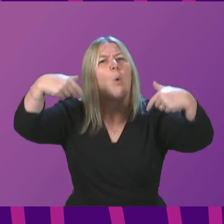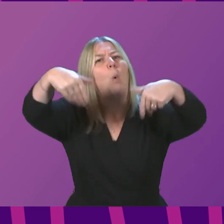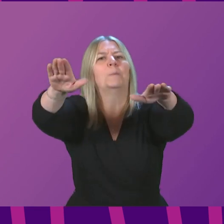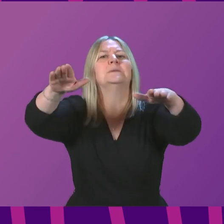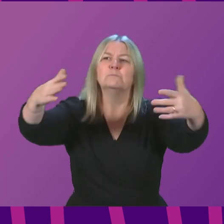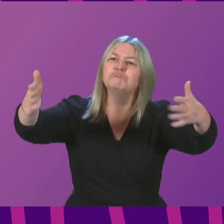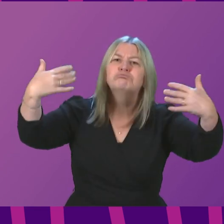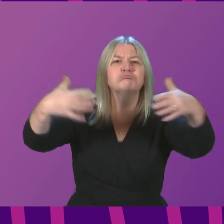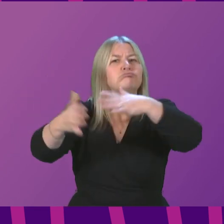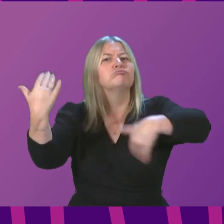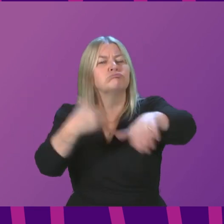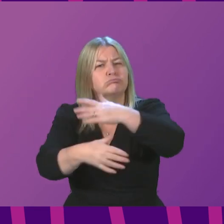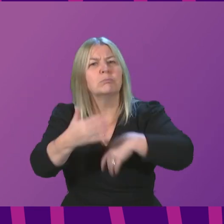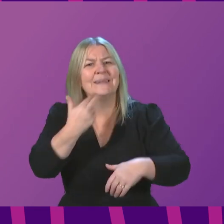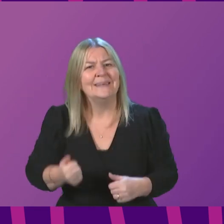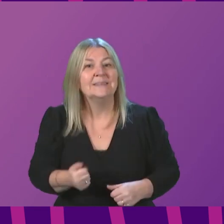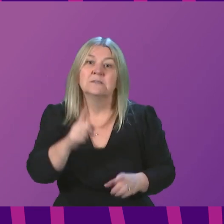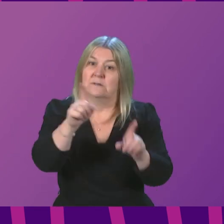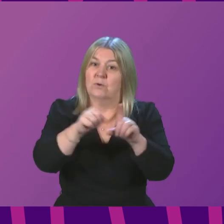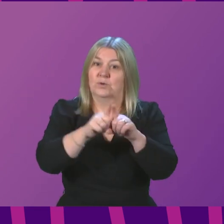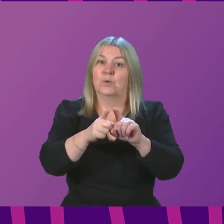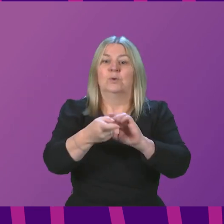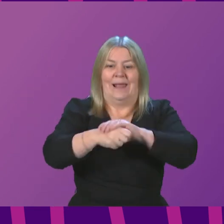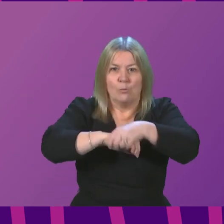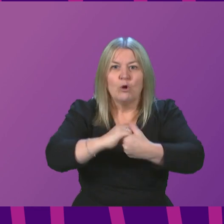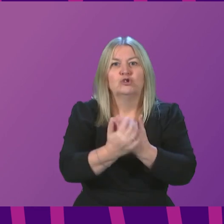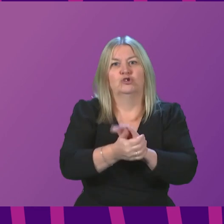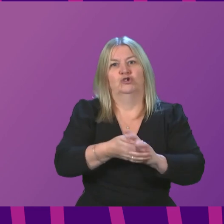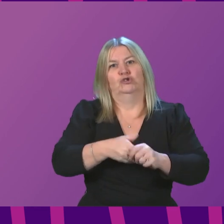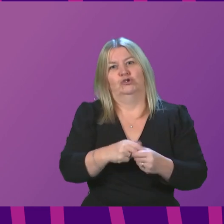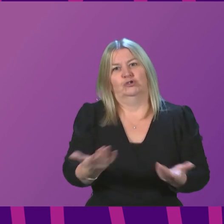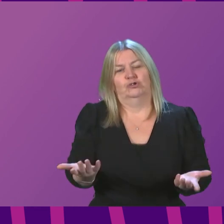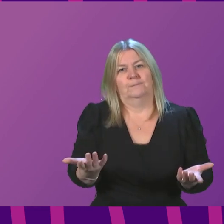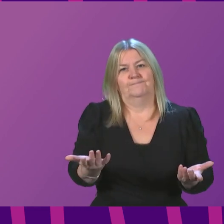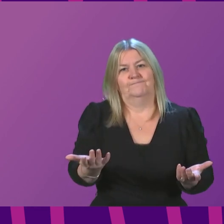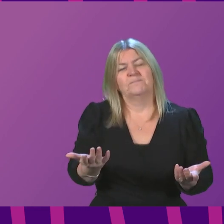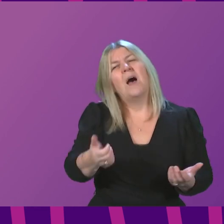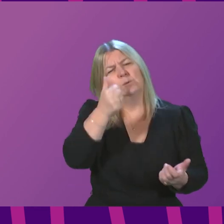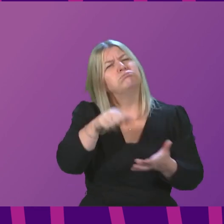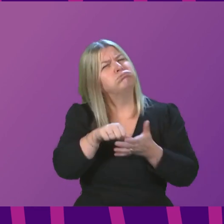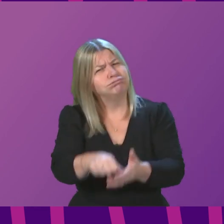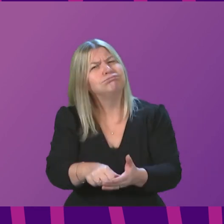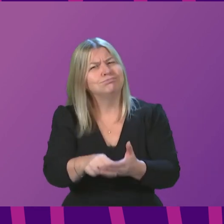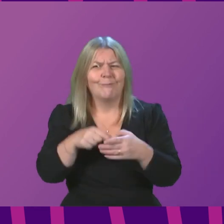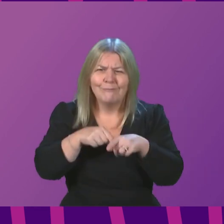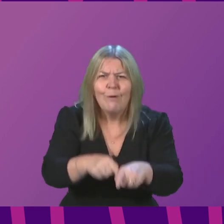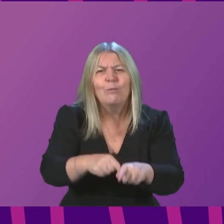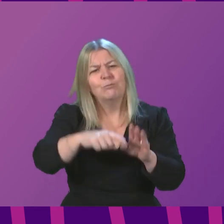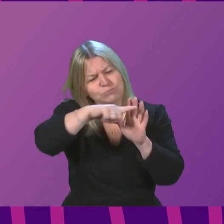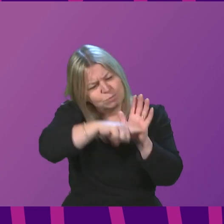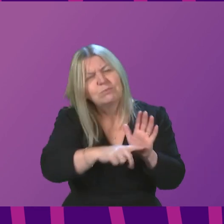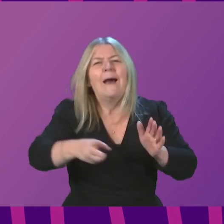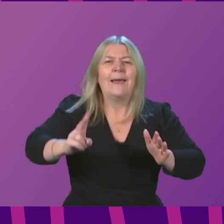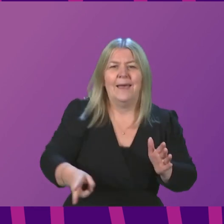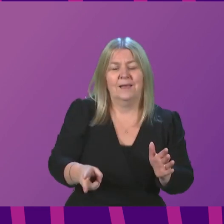Sticking to this is really hard, but it does keep us safer and gives us the ability to slow down